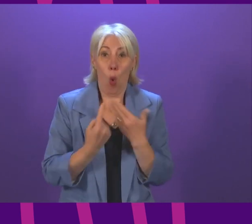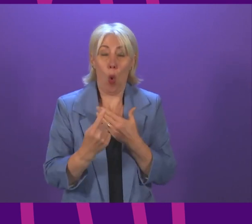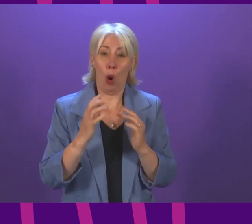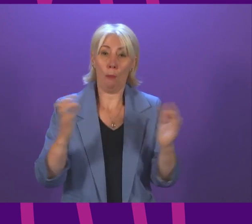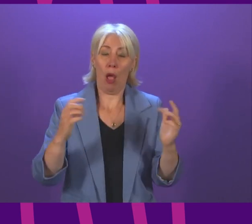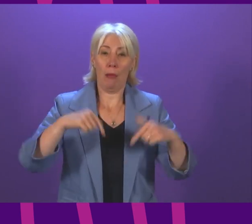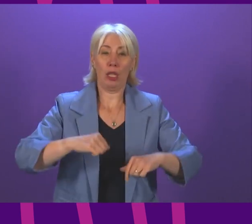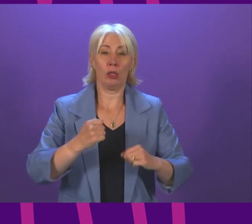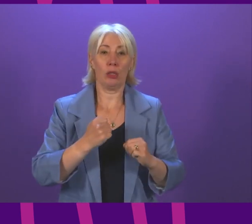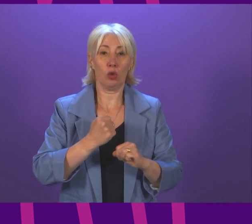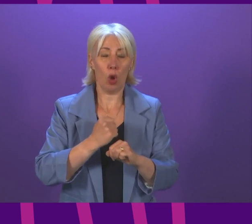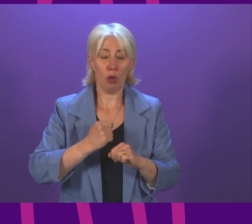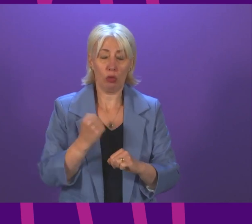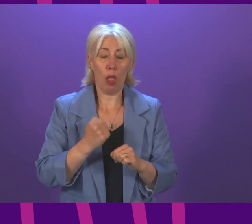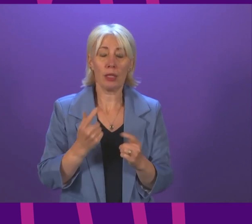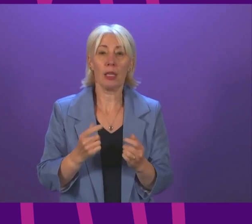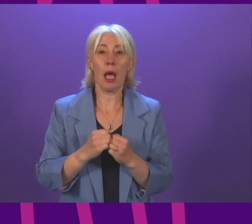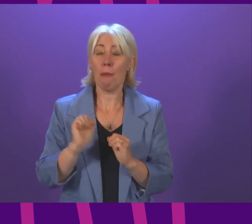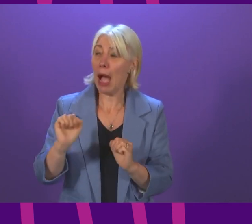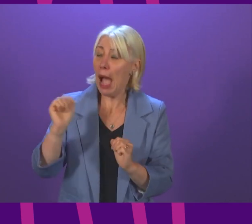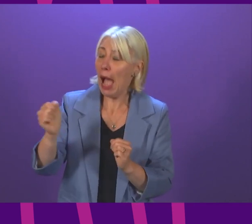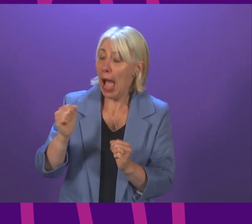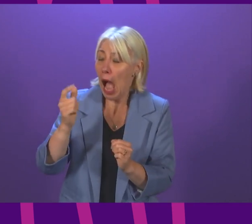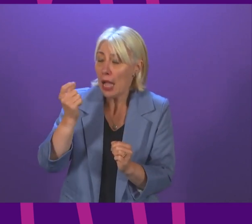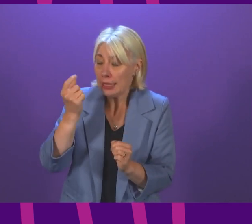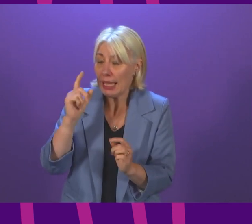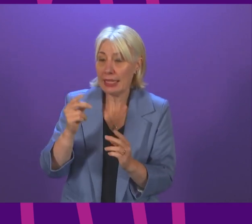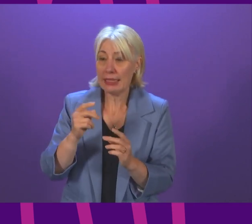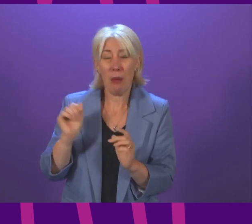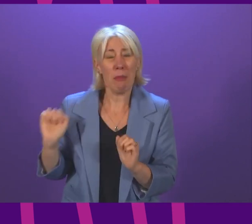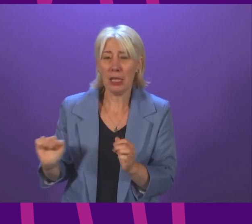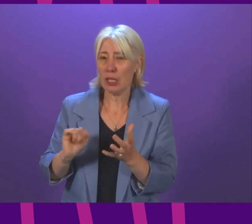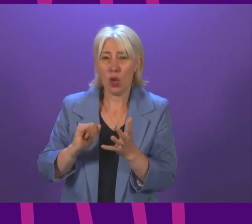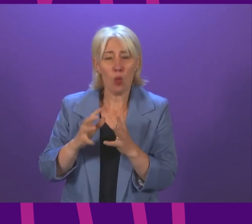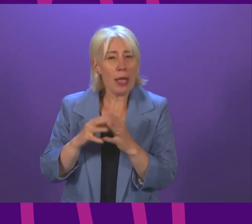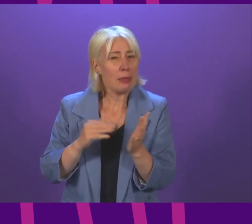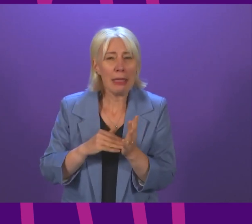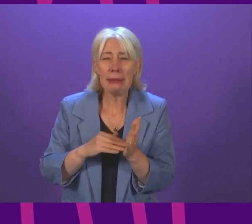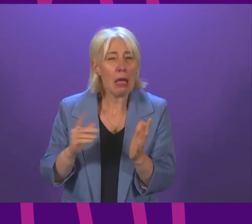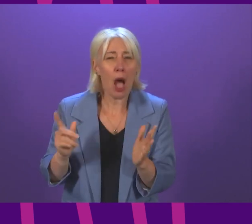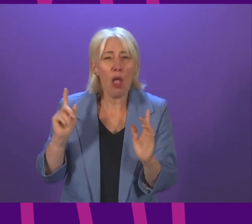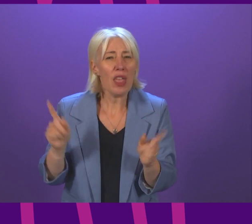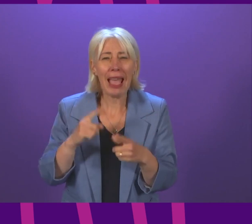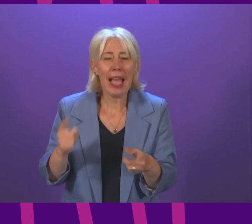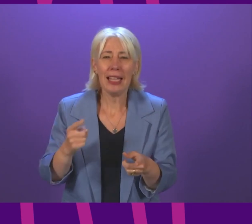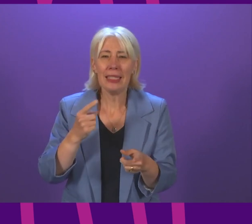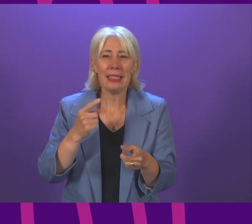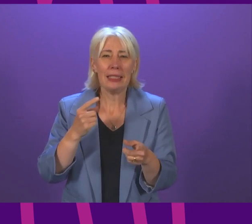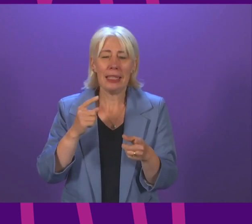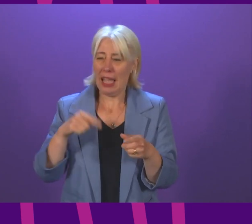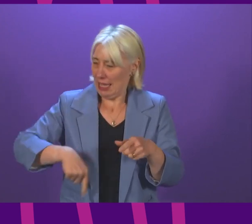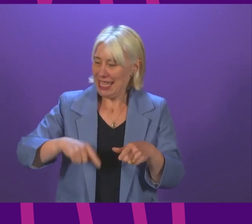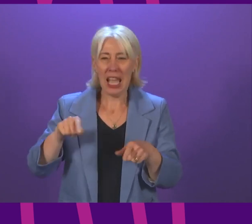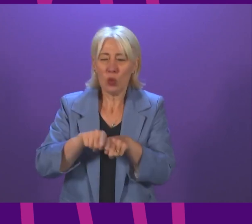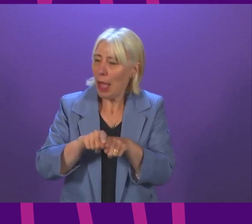issues as I respect the fact that the member is they've got to stop this position of just willing the ends of things